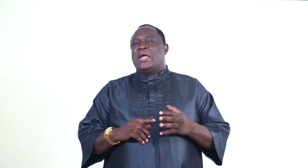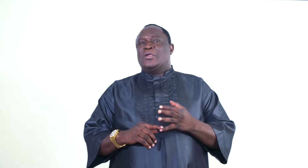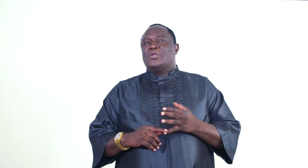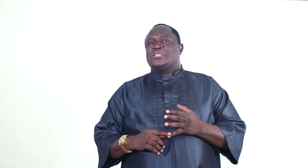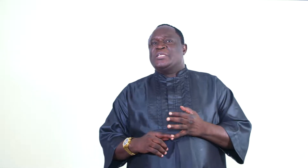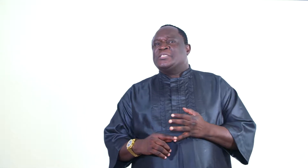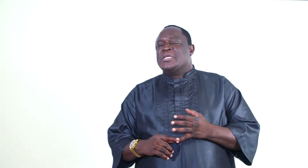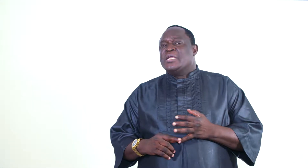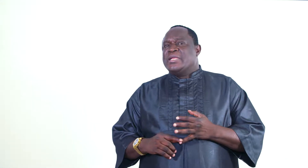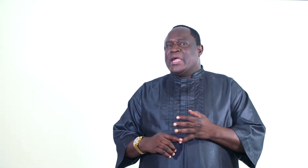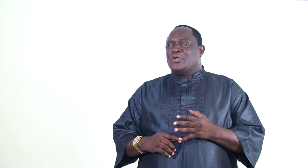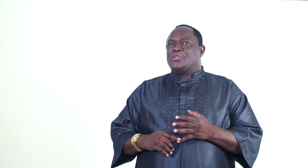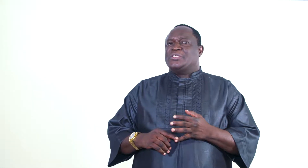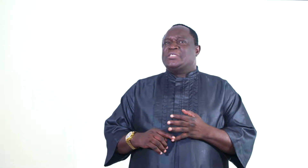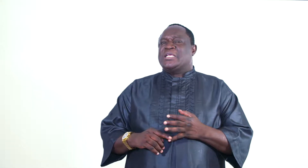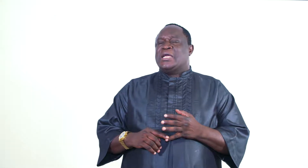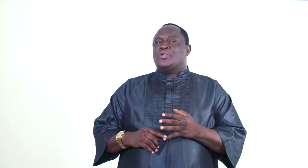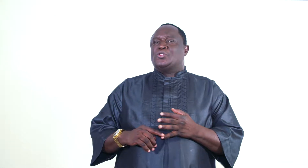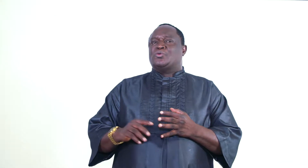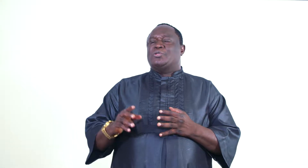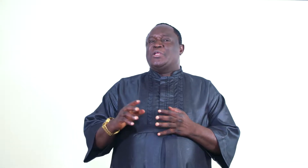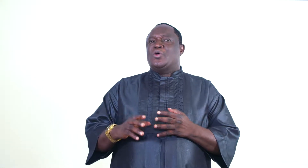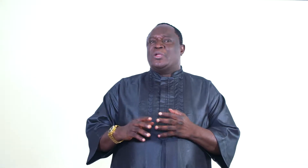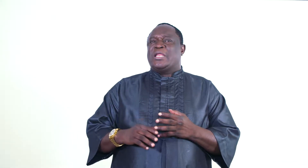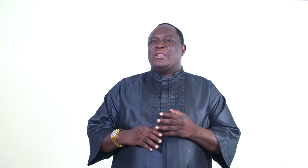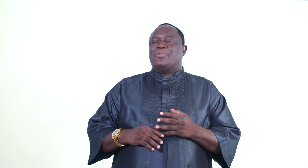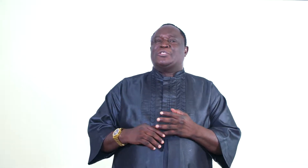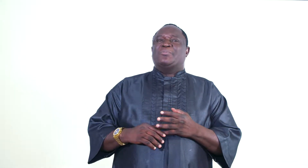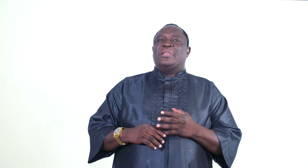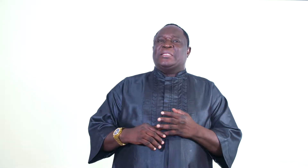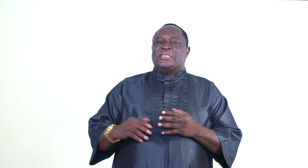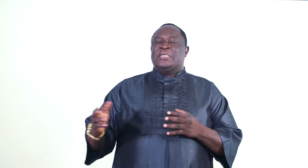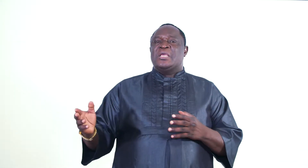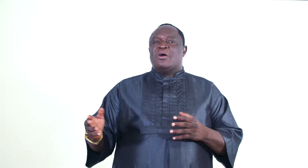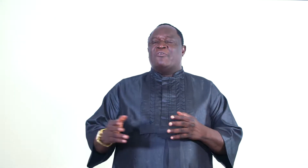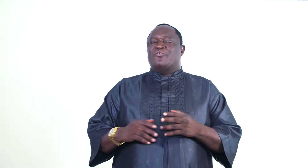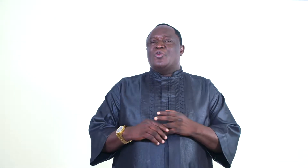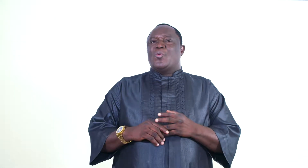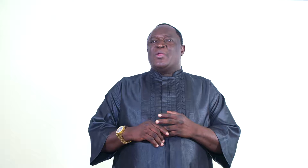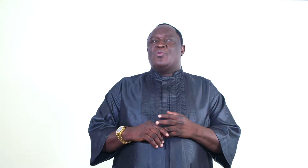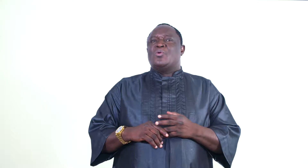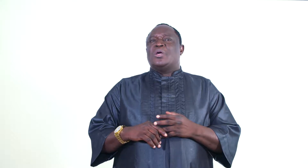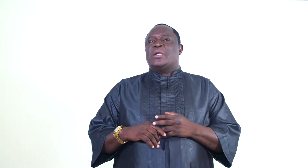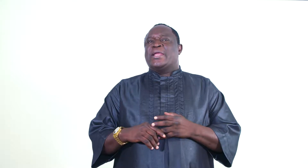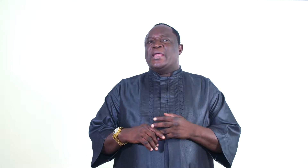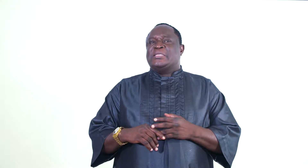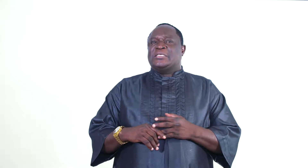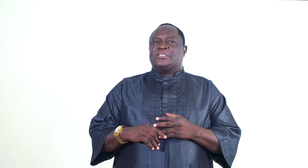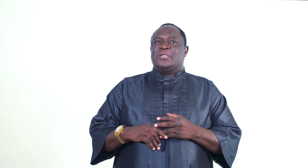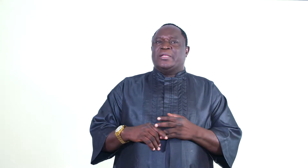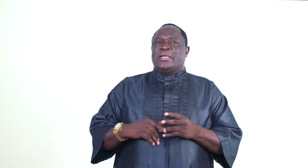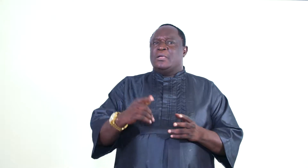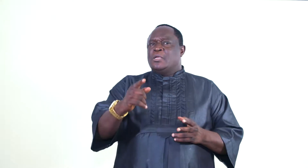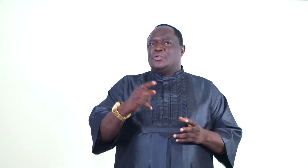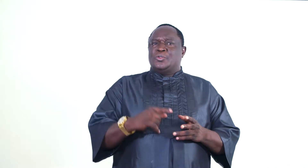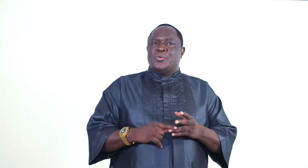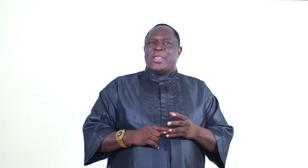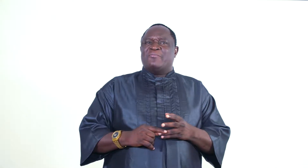agnostics. The agnostics are those who denote that the possibility of knowing who God is is not there. Two, we have